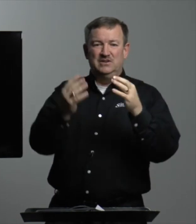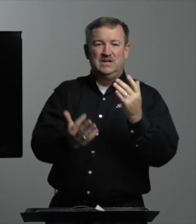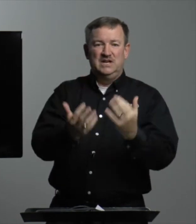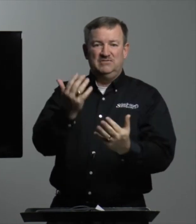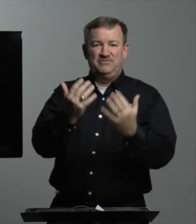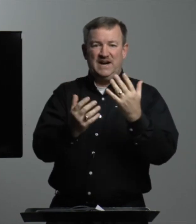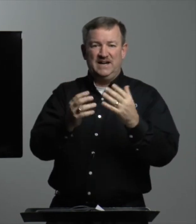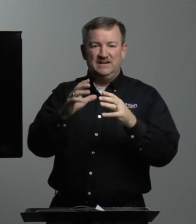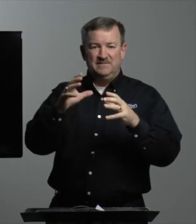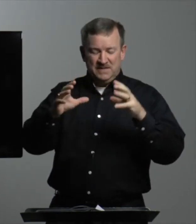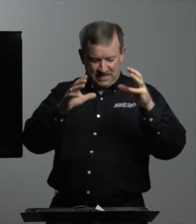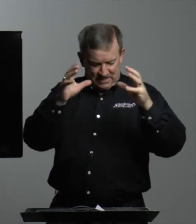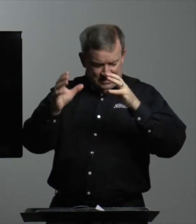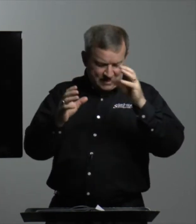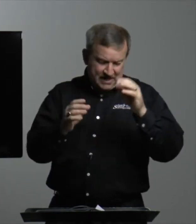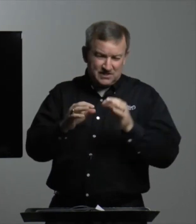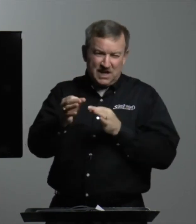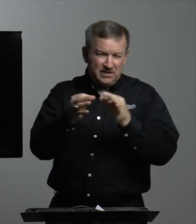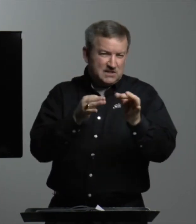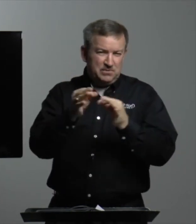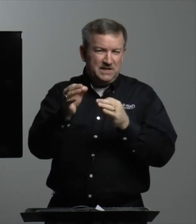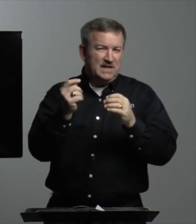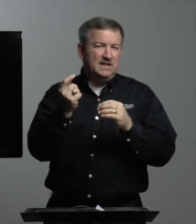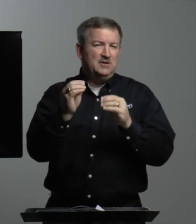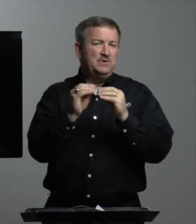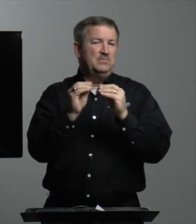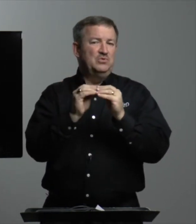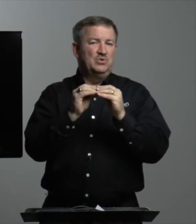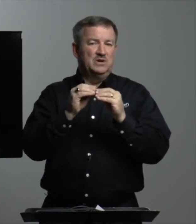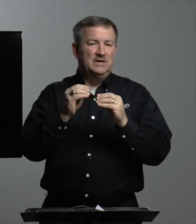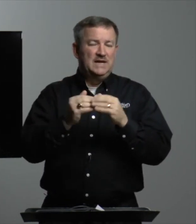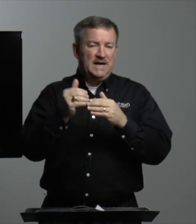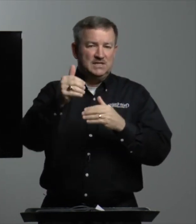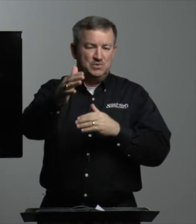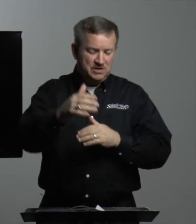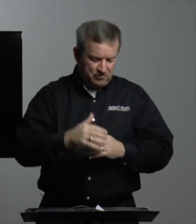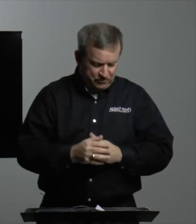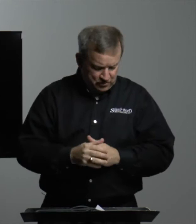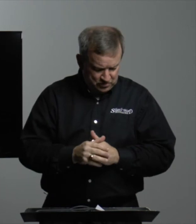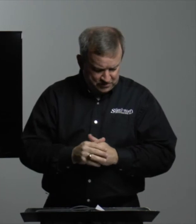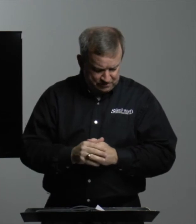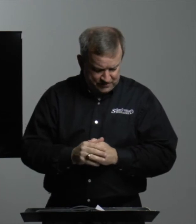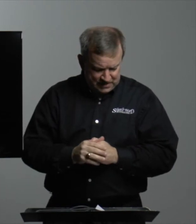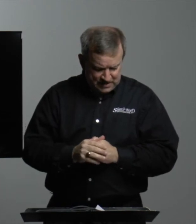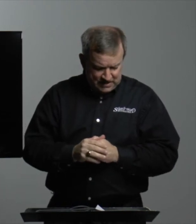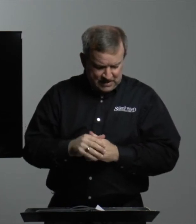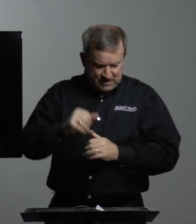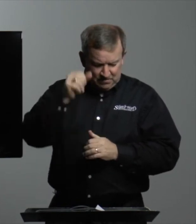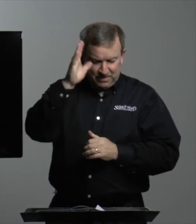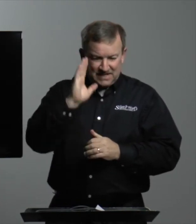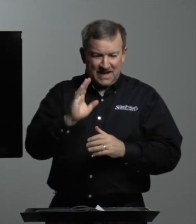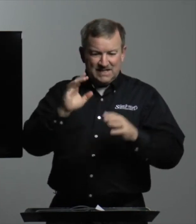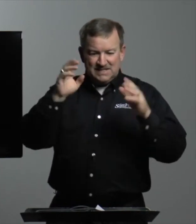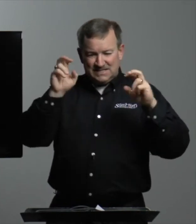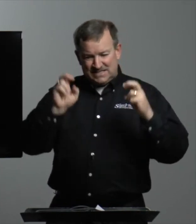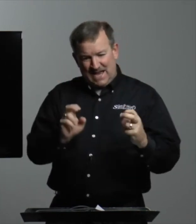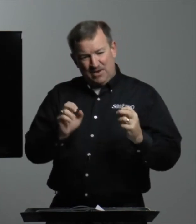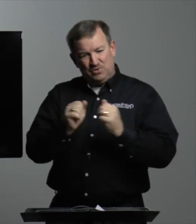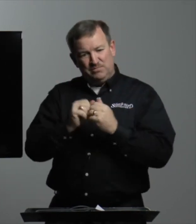of fire and clouds. I'll explain a little bit more as we go forward. But God sat with